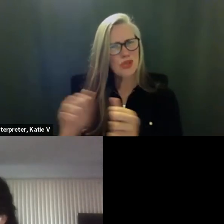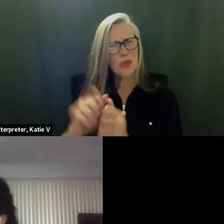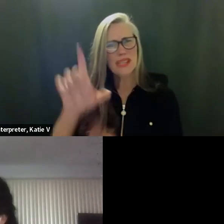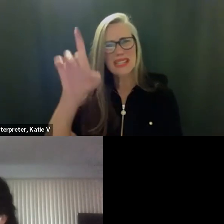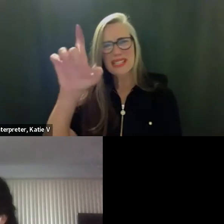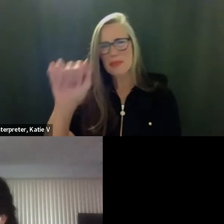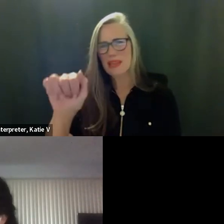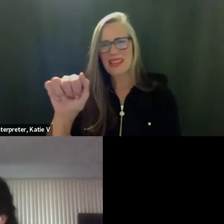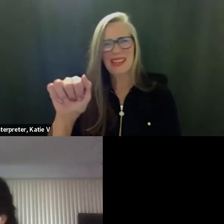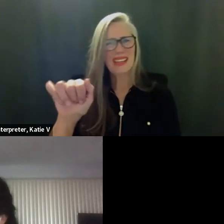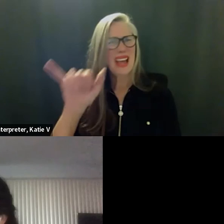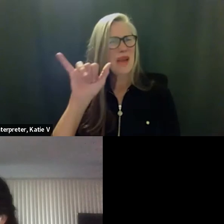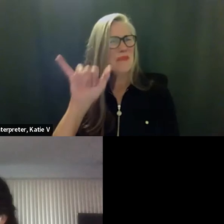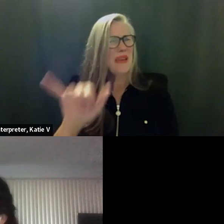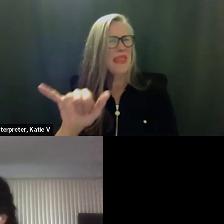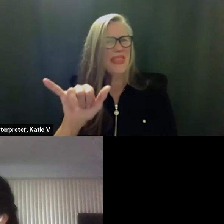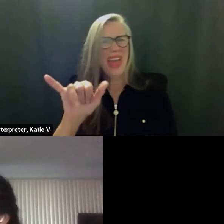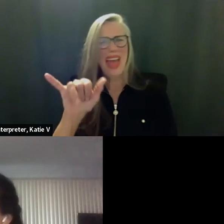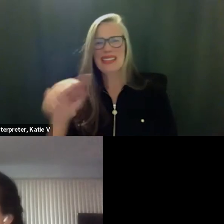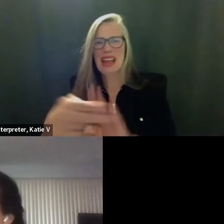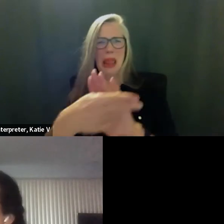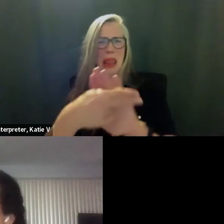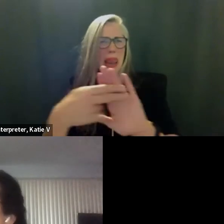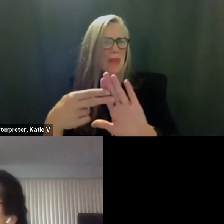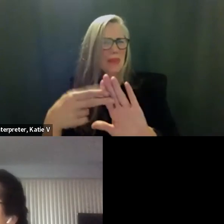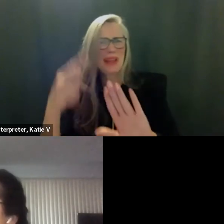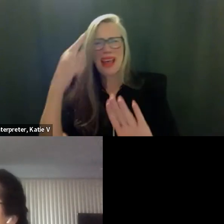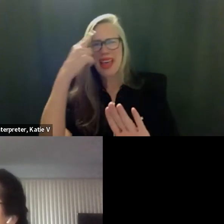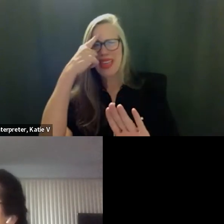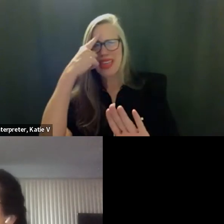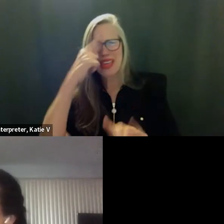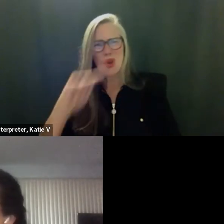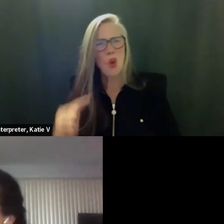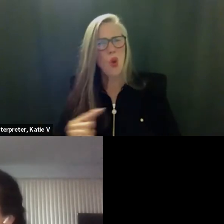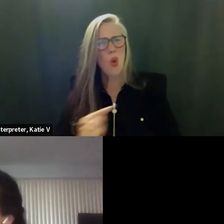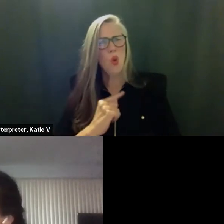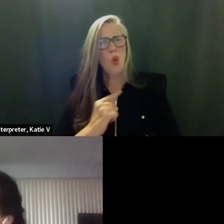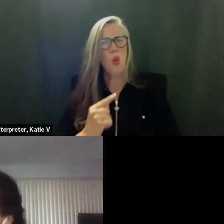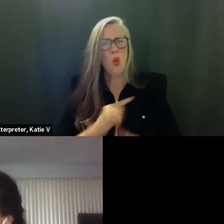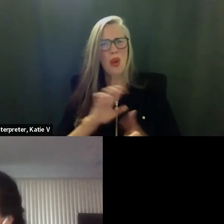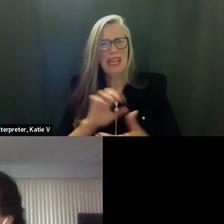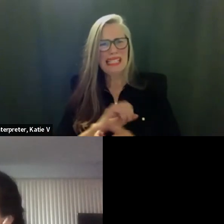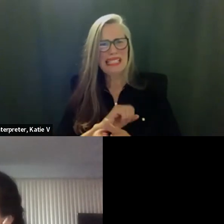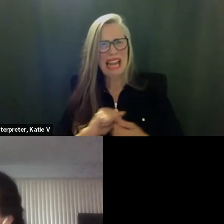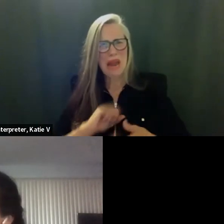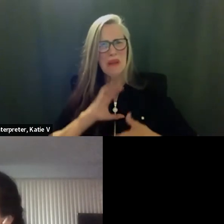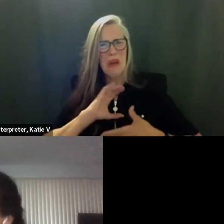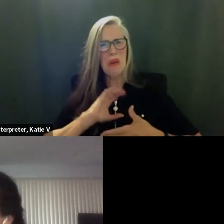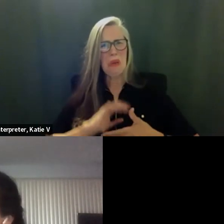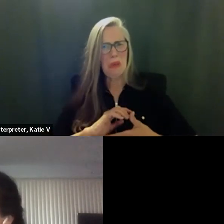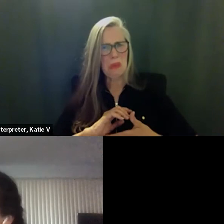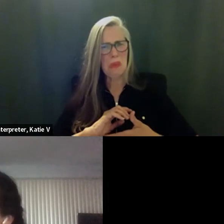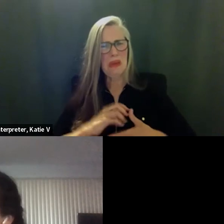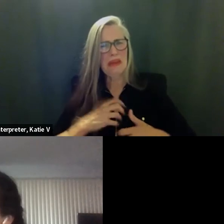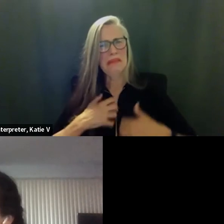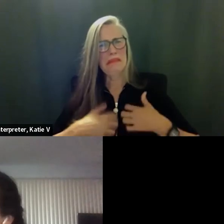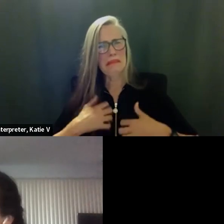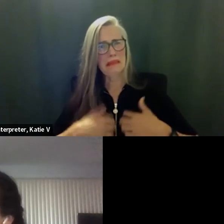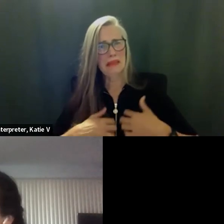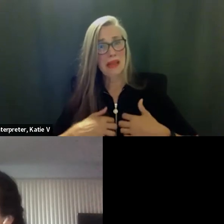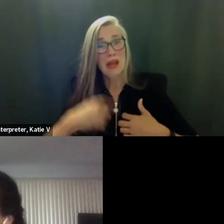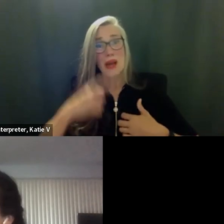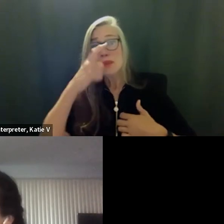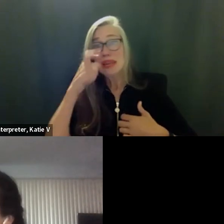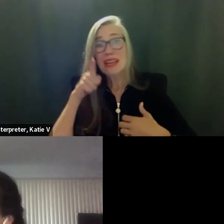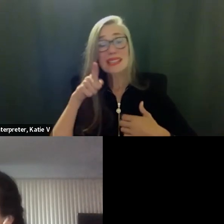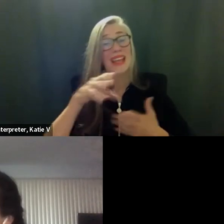i think it's a damaging way to reference a group of people who really just have a learning difference and frankly if anything it's our